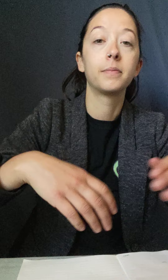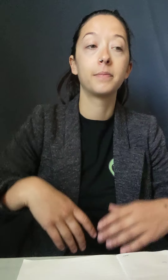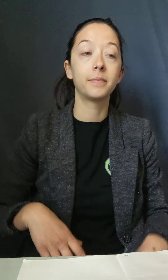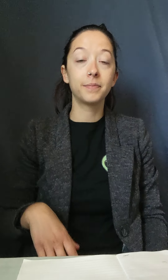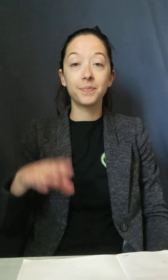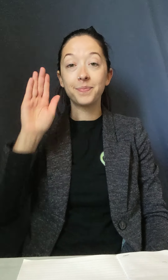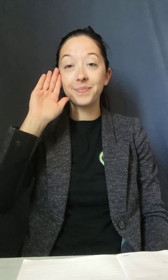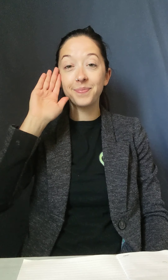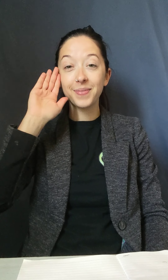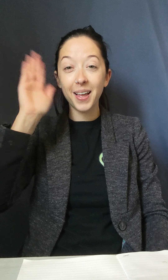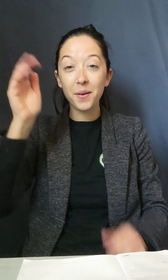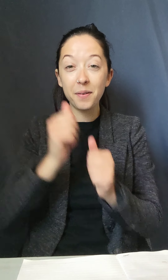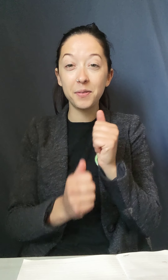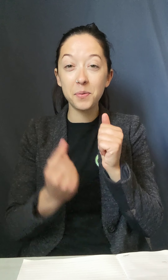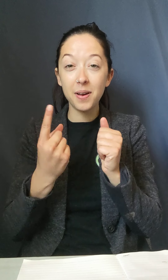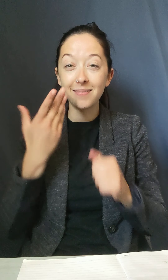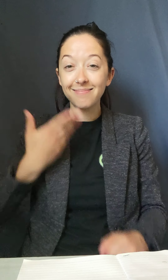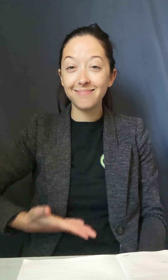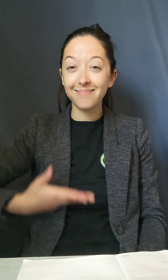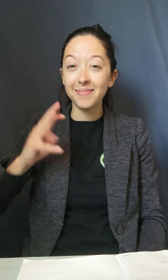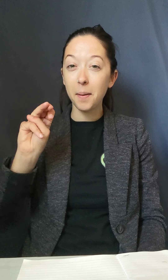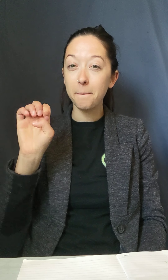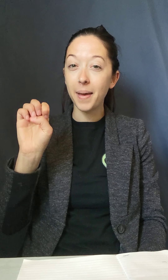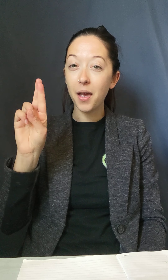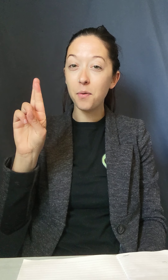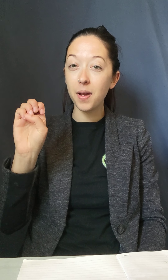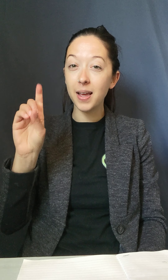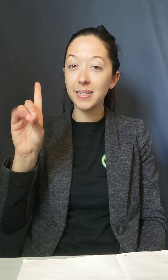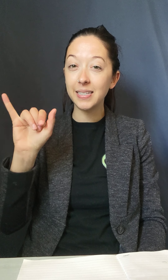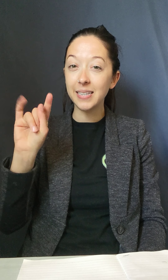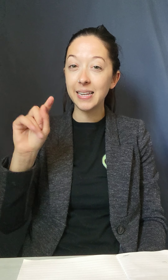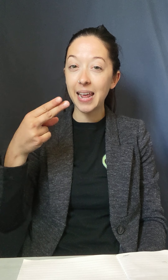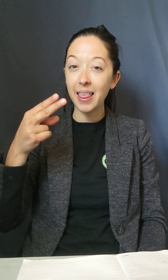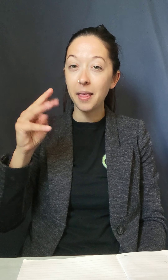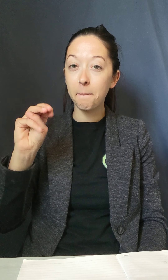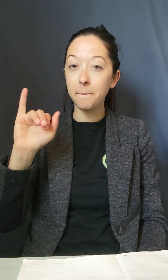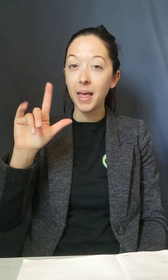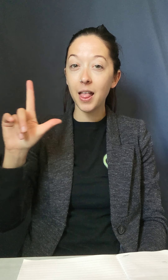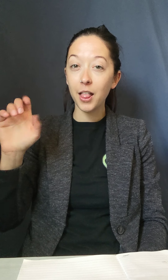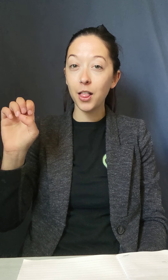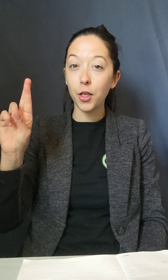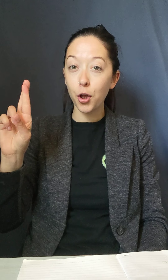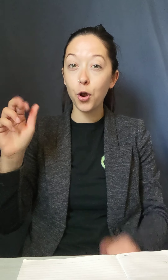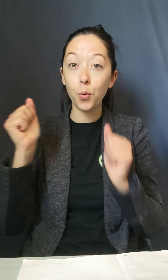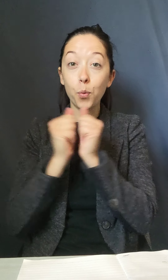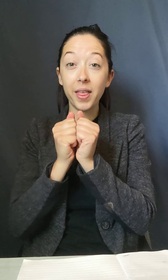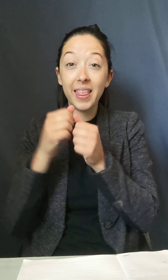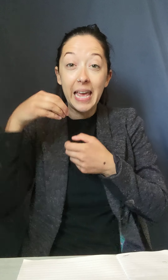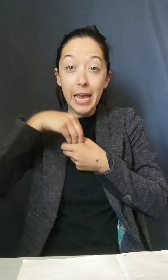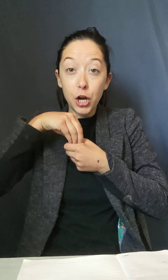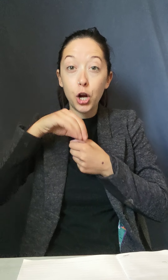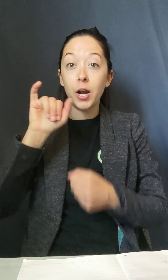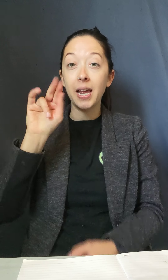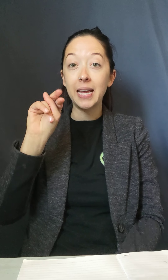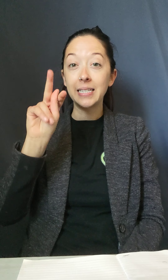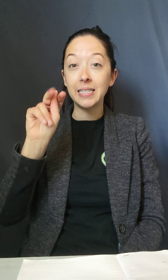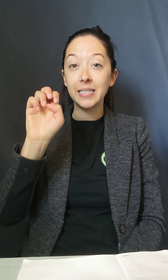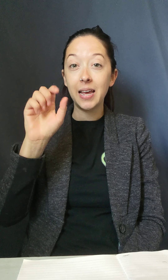Hey everybody, it's Meredith Miller with Inner Integration and right now tonight I want to give you five ways to